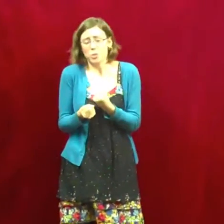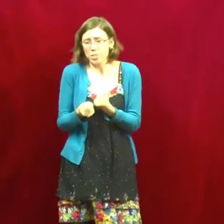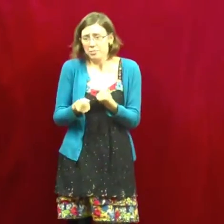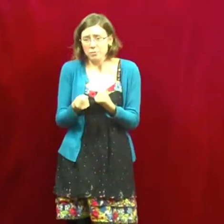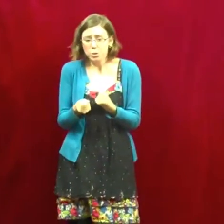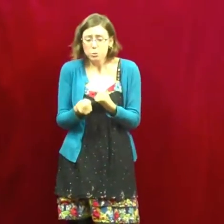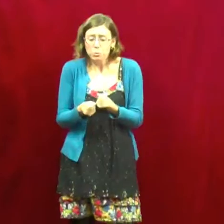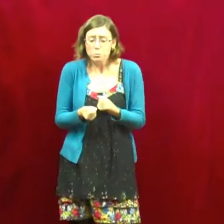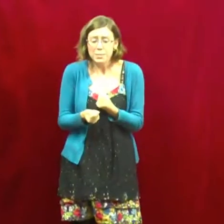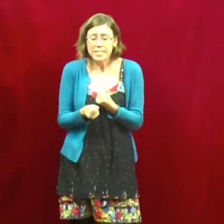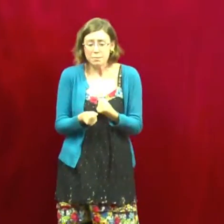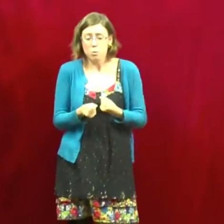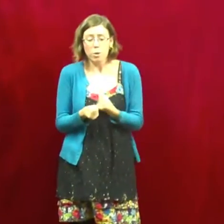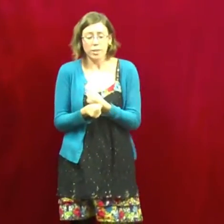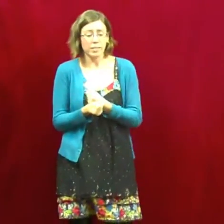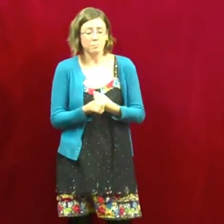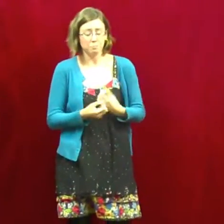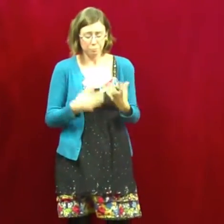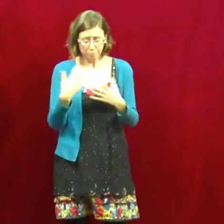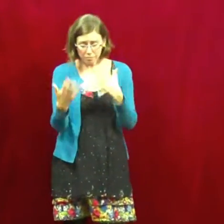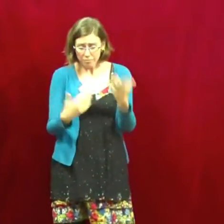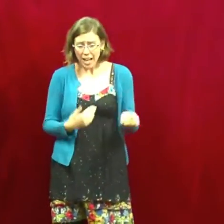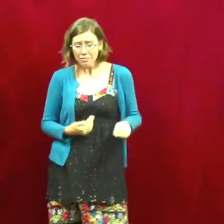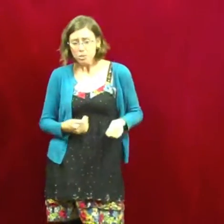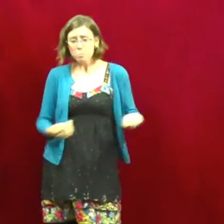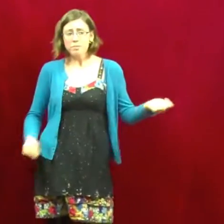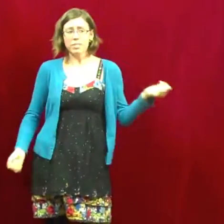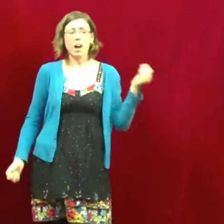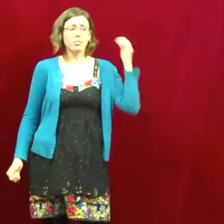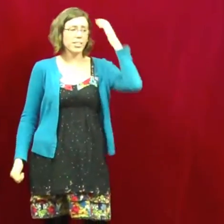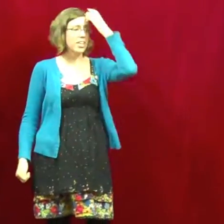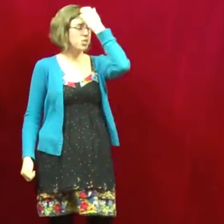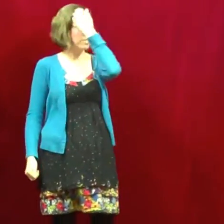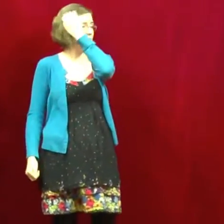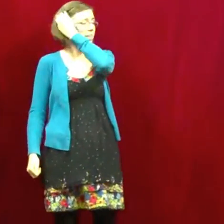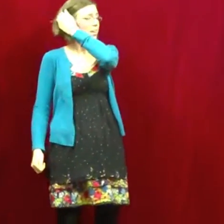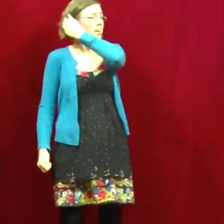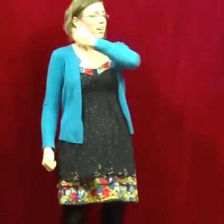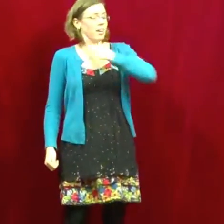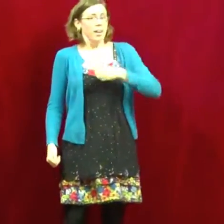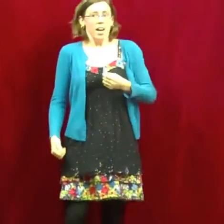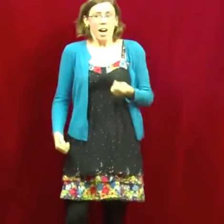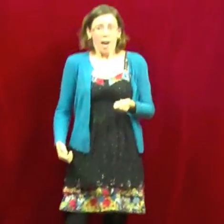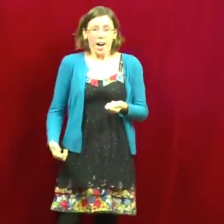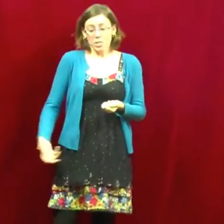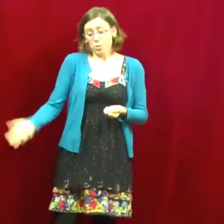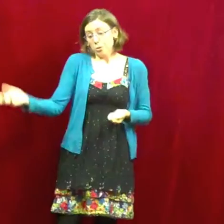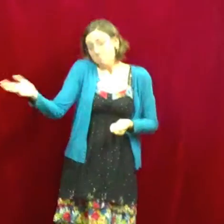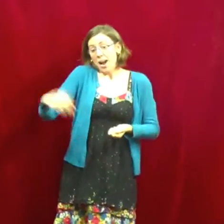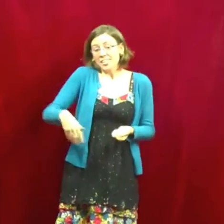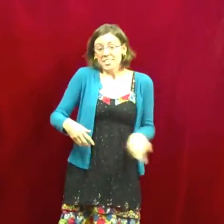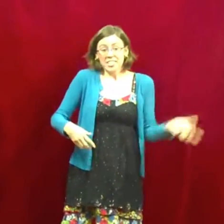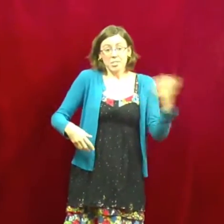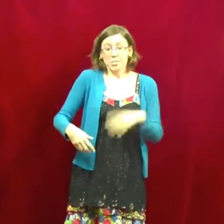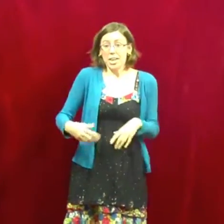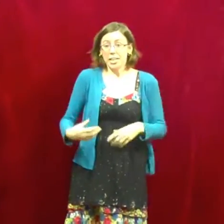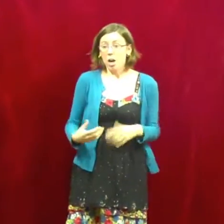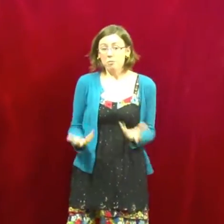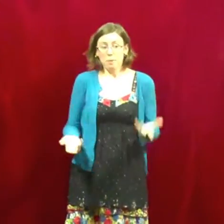just a few minutes more and have a little bit of a conversation. And I just sort of mindlessly start taking all of my